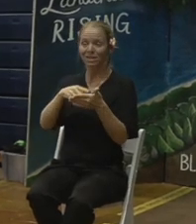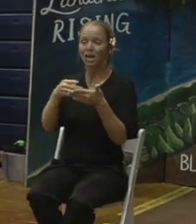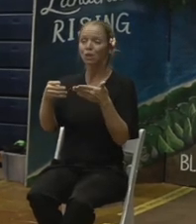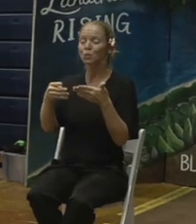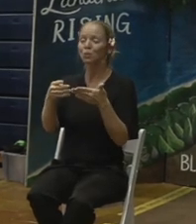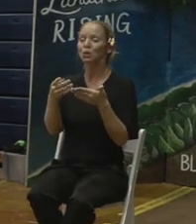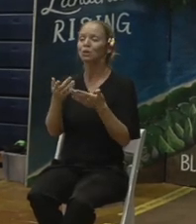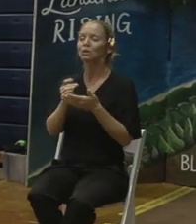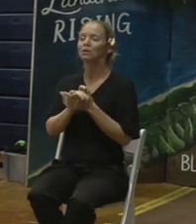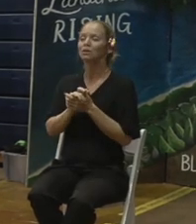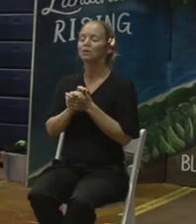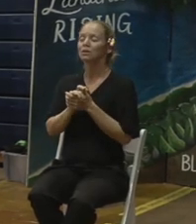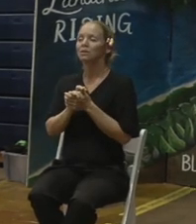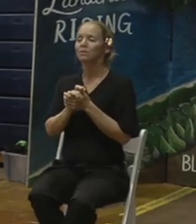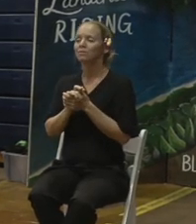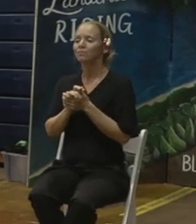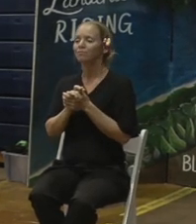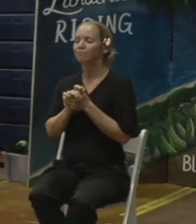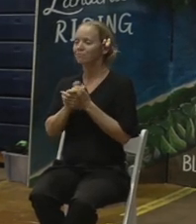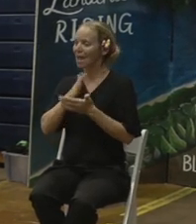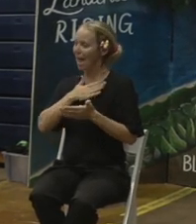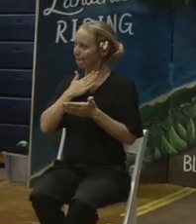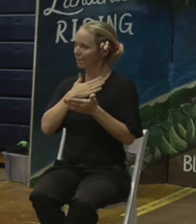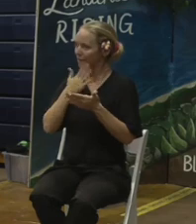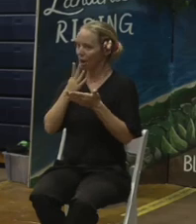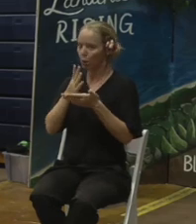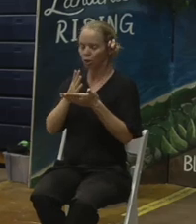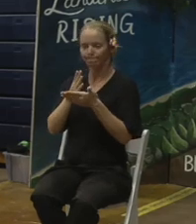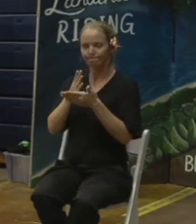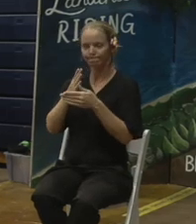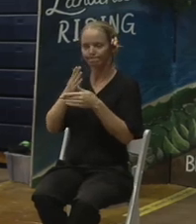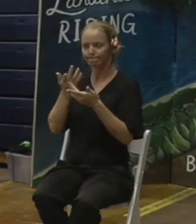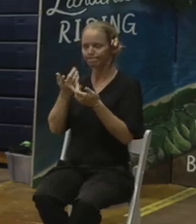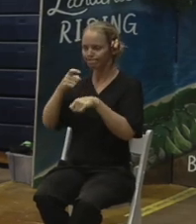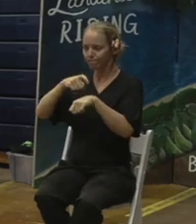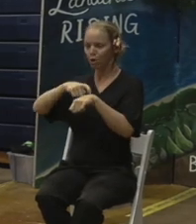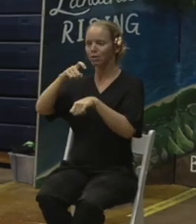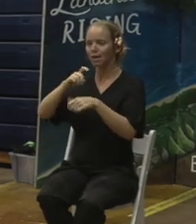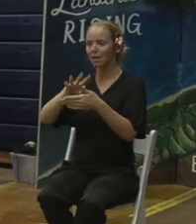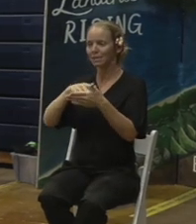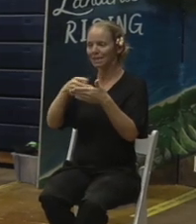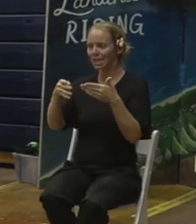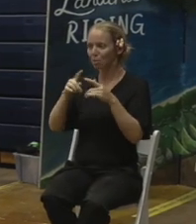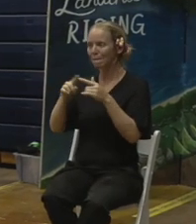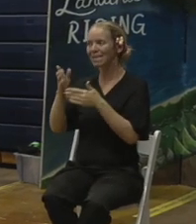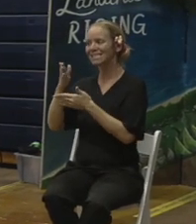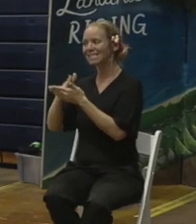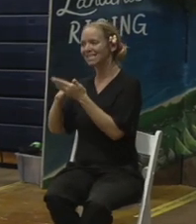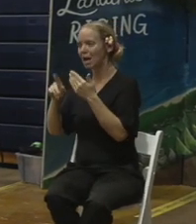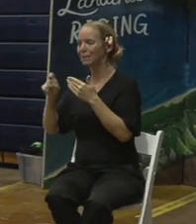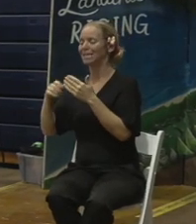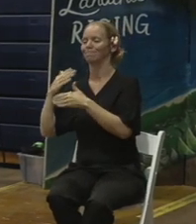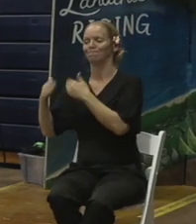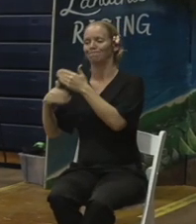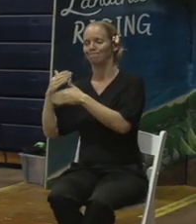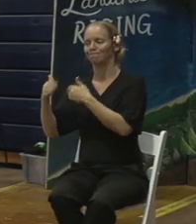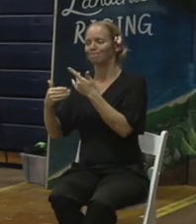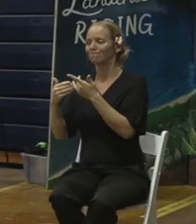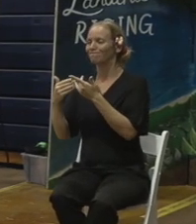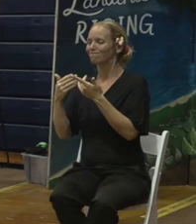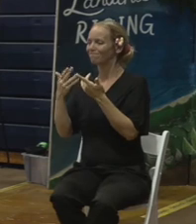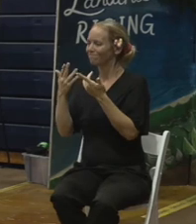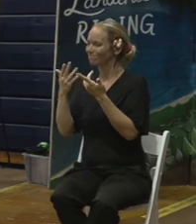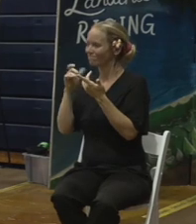and we're happy to be ahead of schedule. That also means that we have to move a little faster on some other things that we were not anticipating